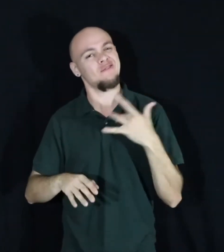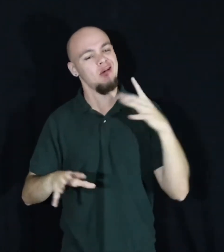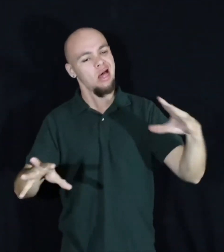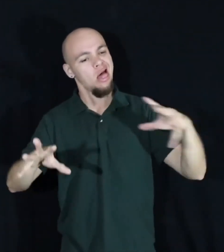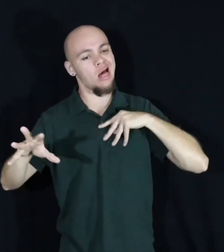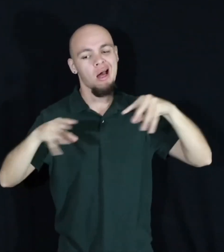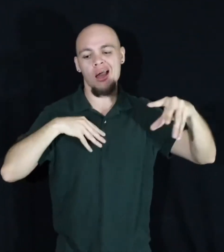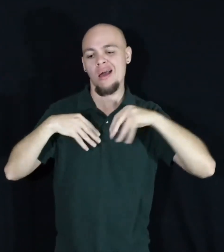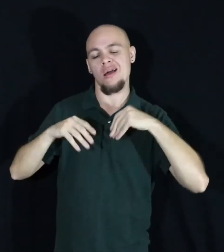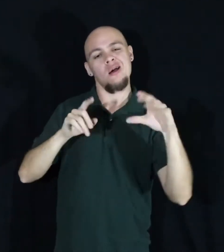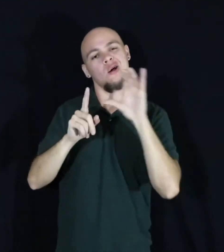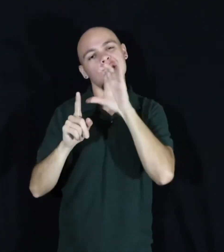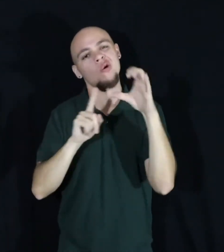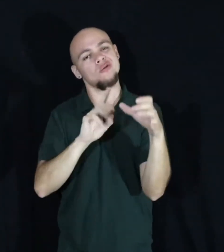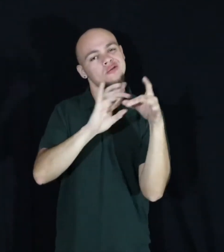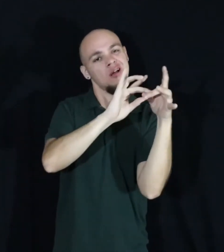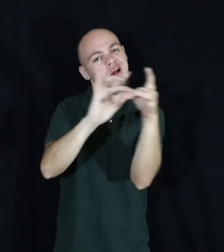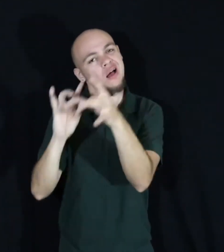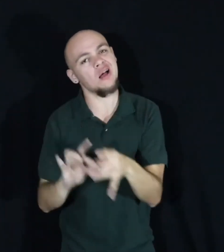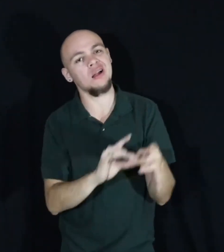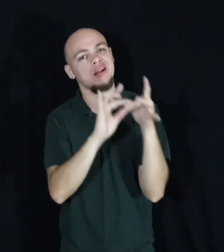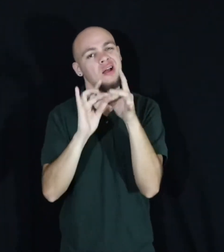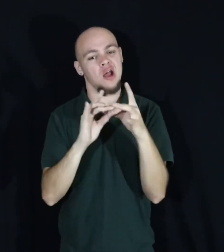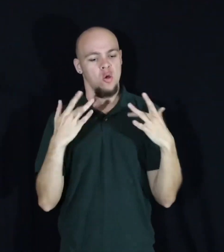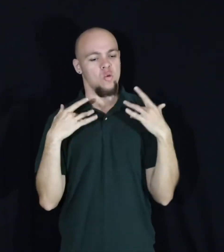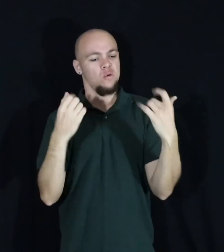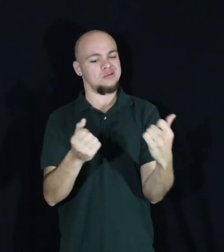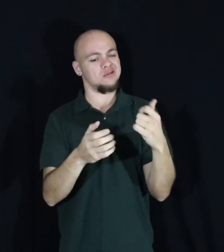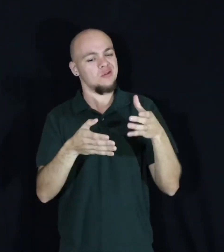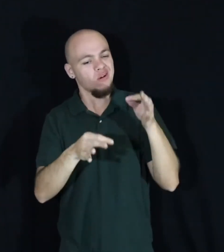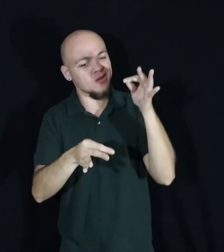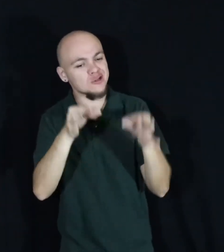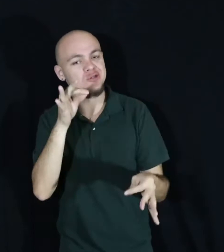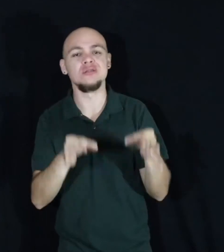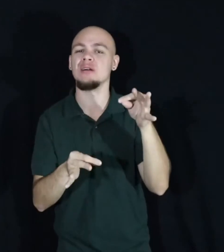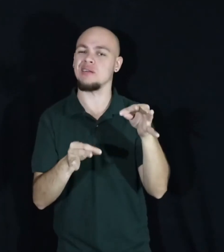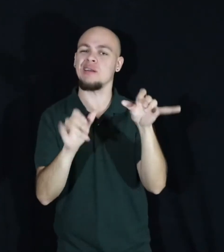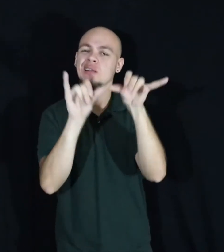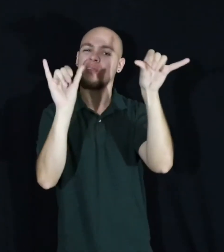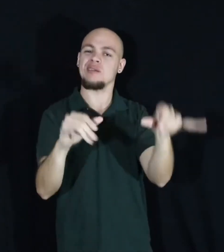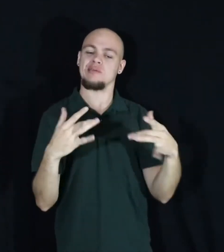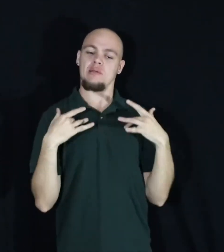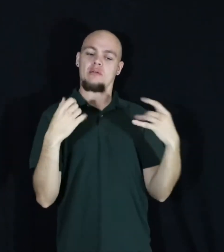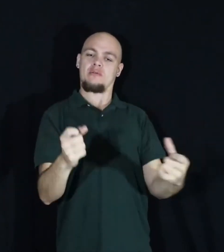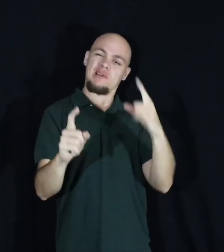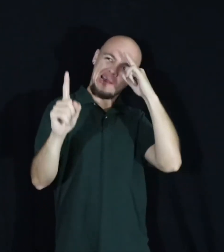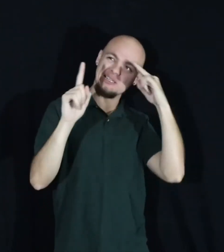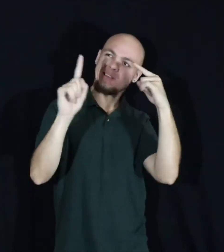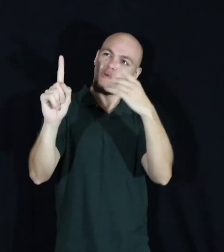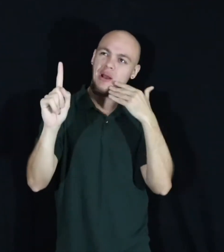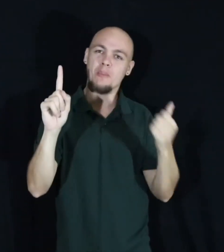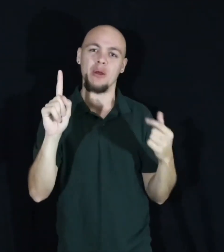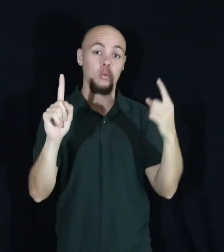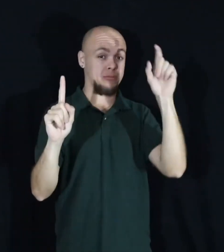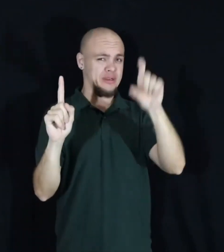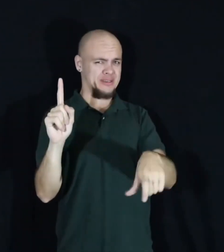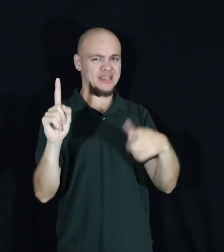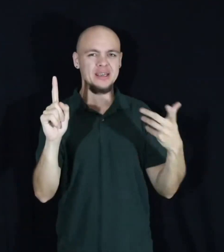Cultural connection, creating restorative justice and reforming the system into a better direction. What we need.